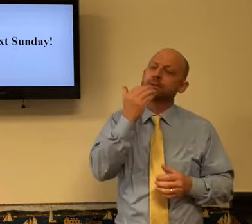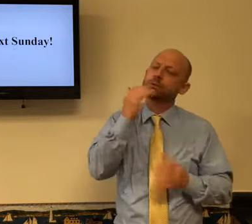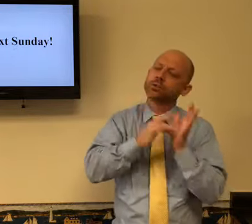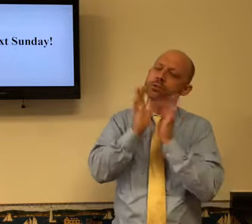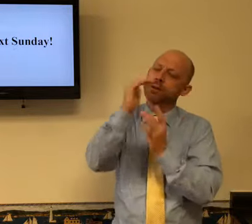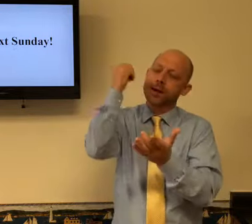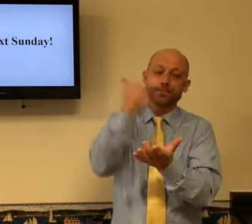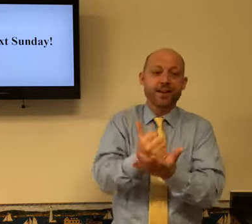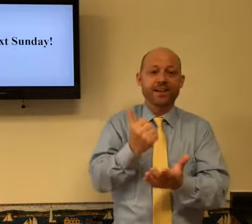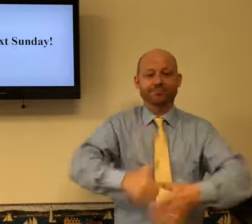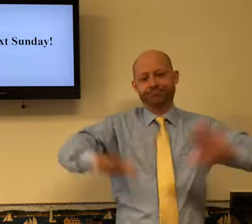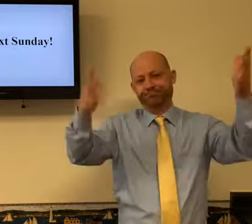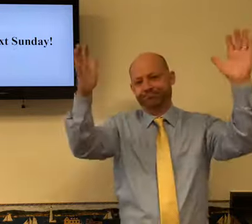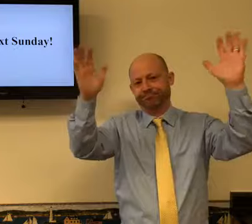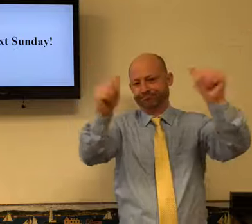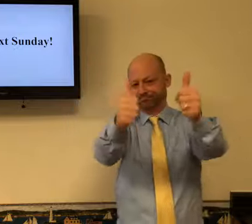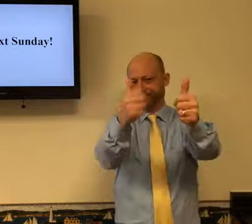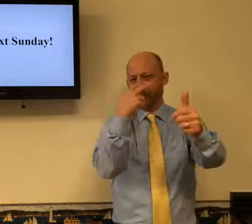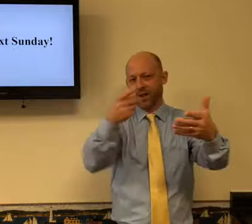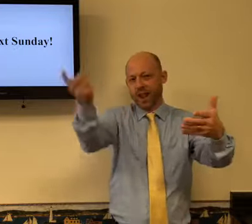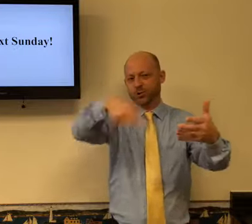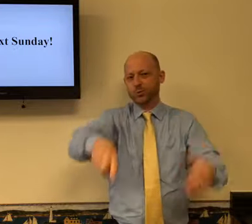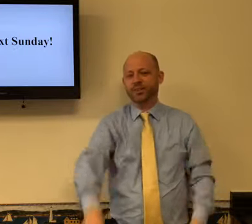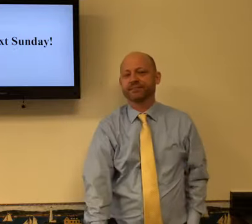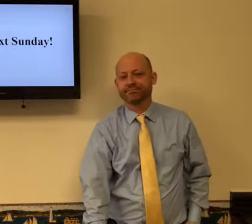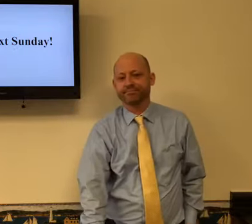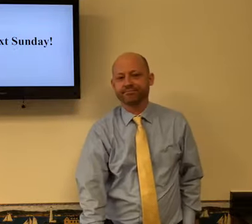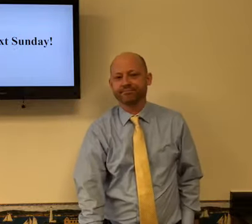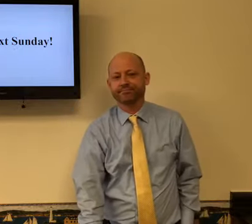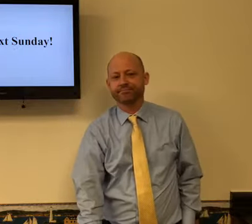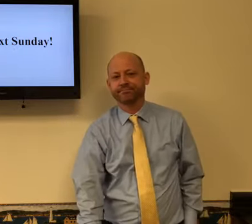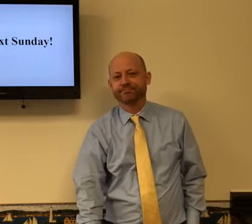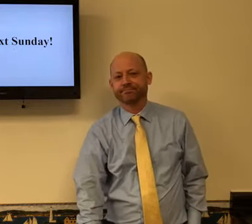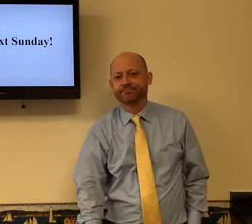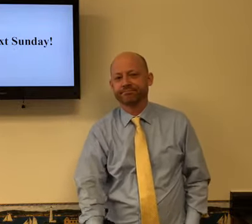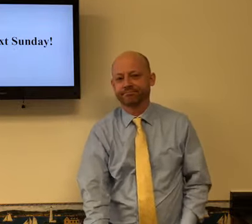remember these three keys to a prayer life. We'll talk to you later. See you next week. Bye-bye.-bye.